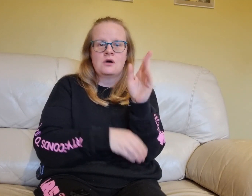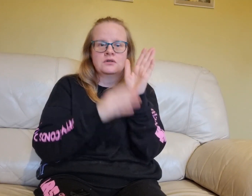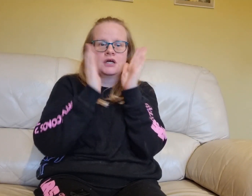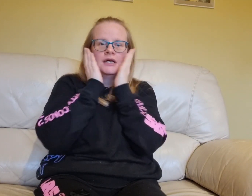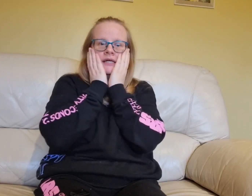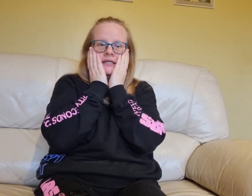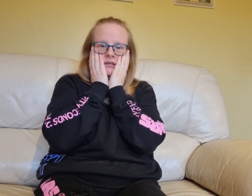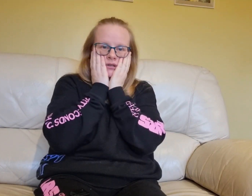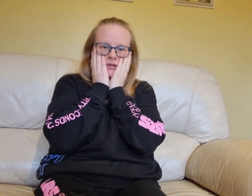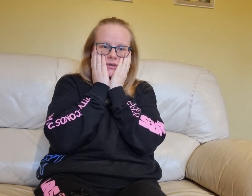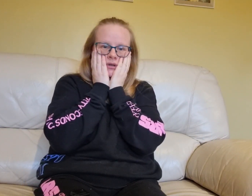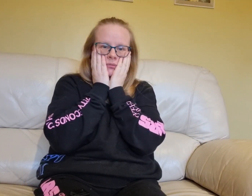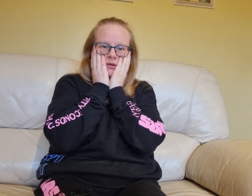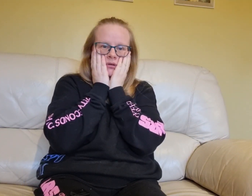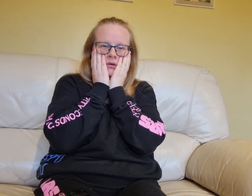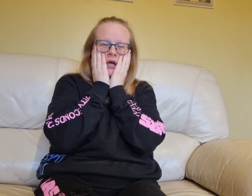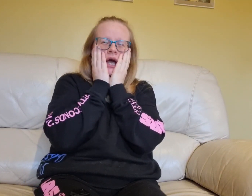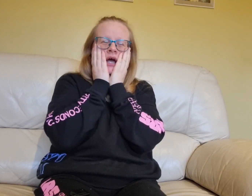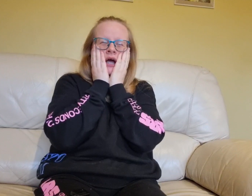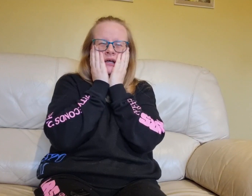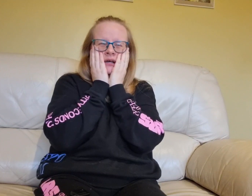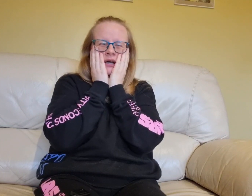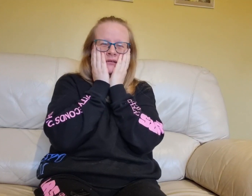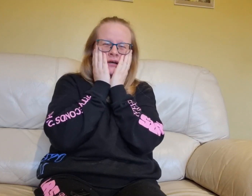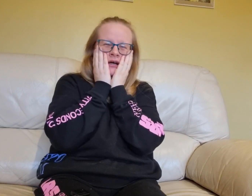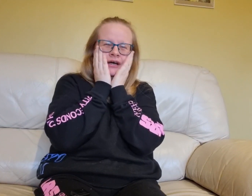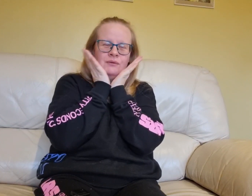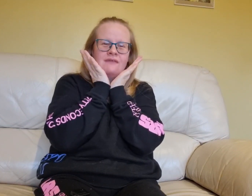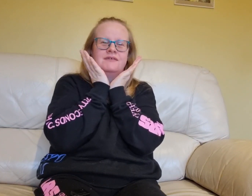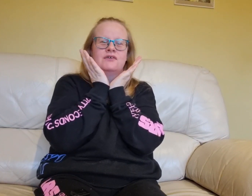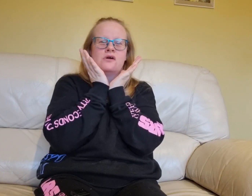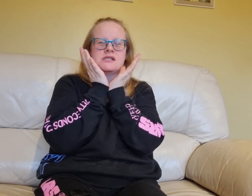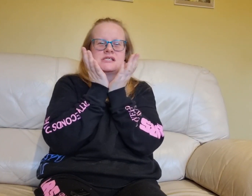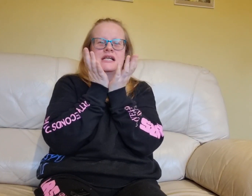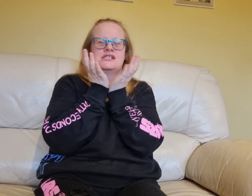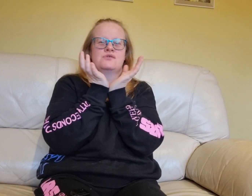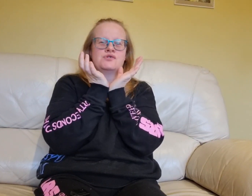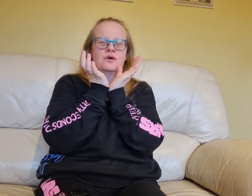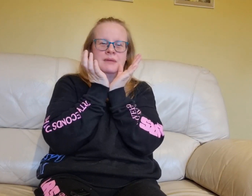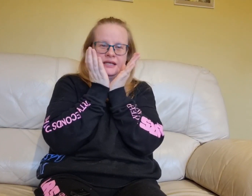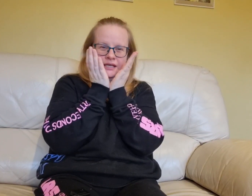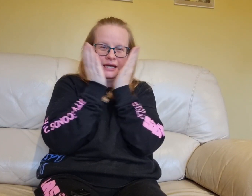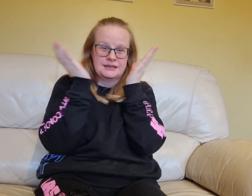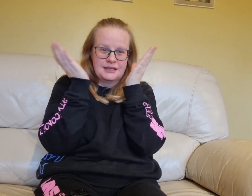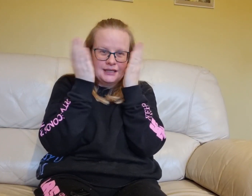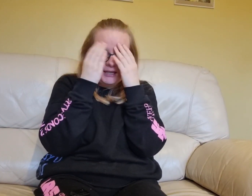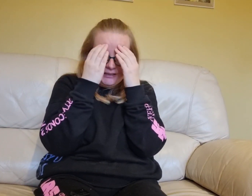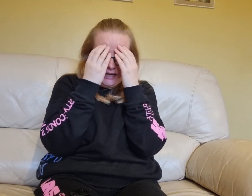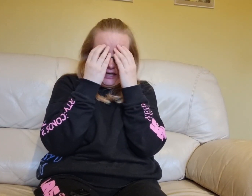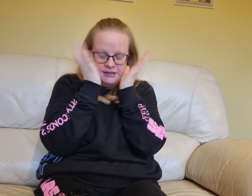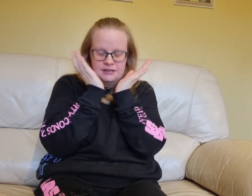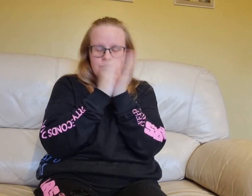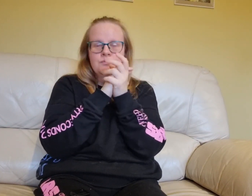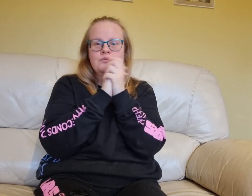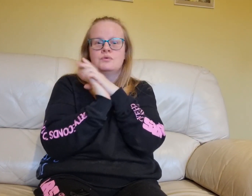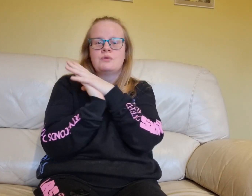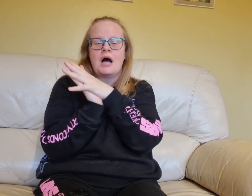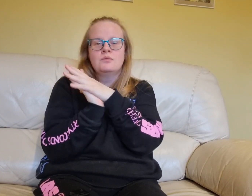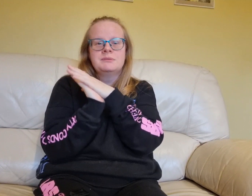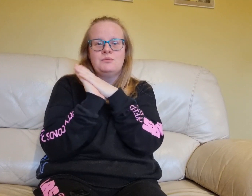Doctor, it is just going to be, we haven't even got to the Slidesdale Toymaker yet, yeah, I will be